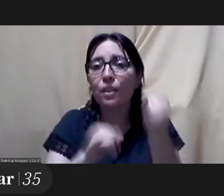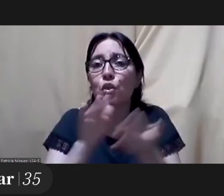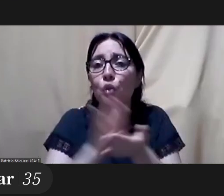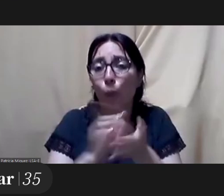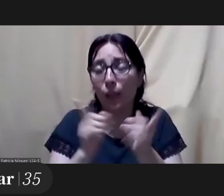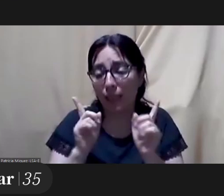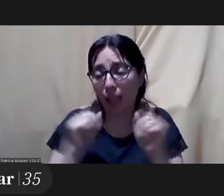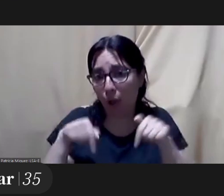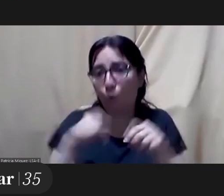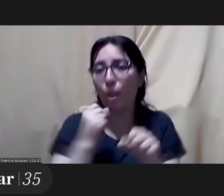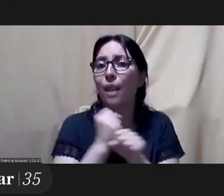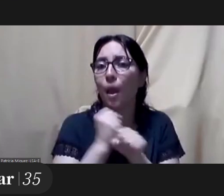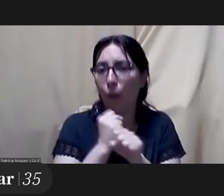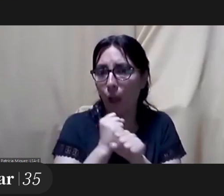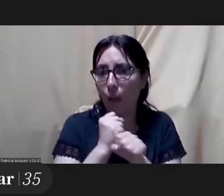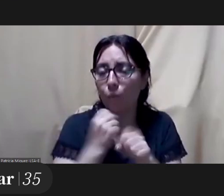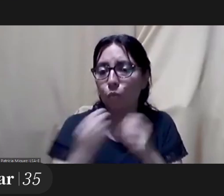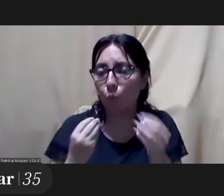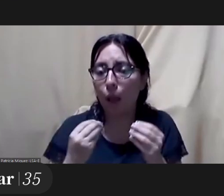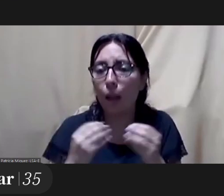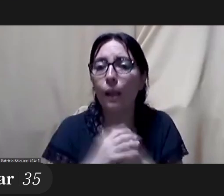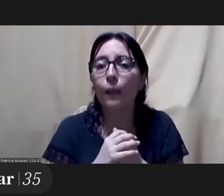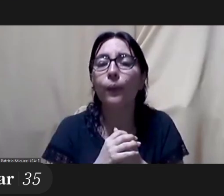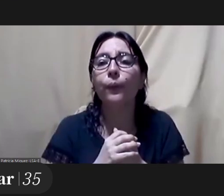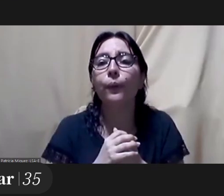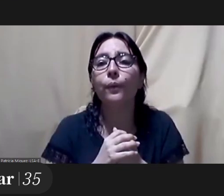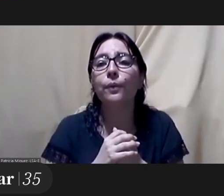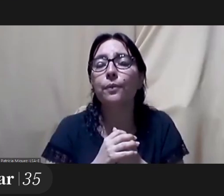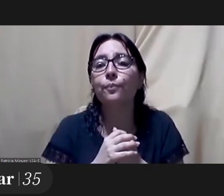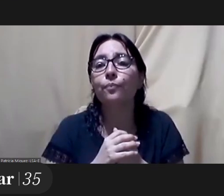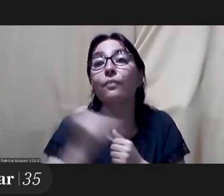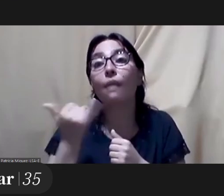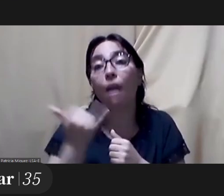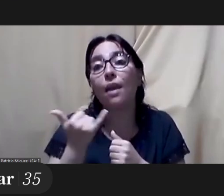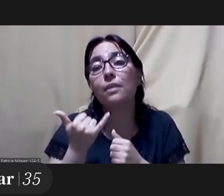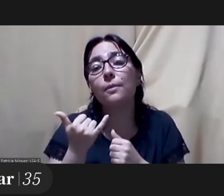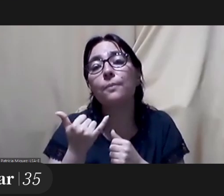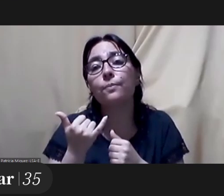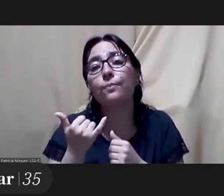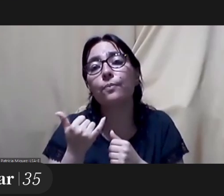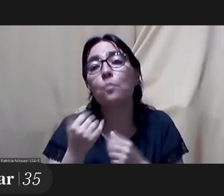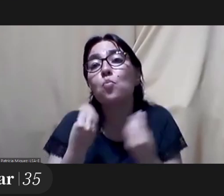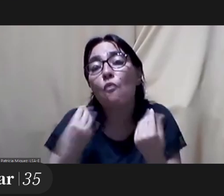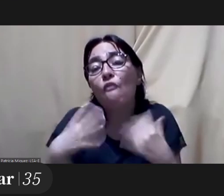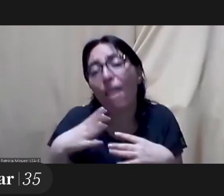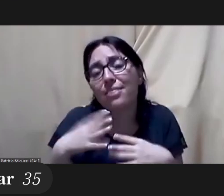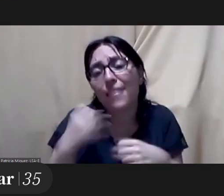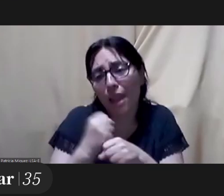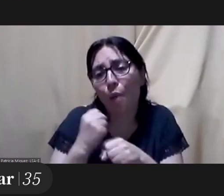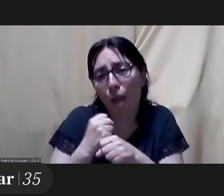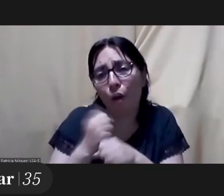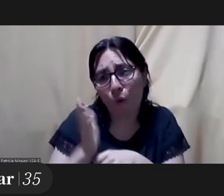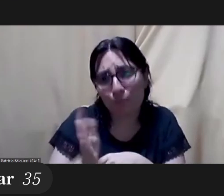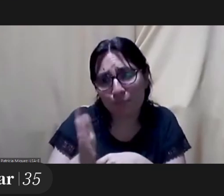and to share the type of work that we're doing we of course have a